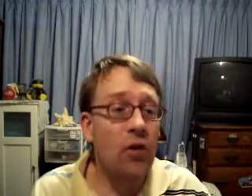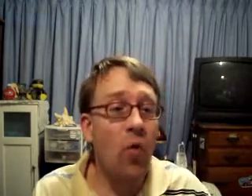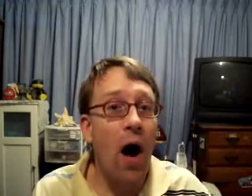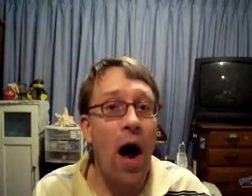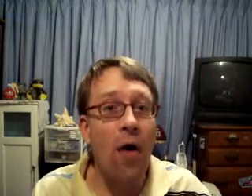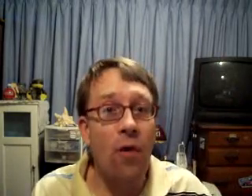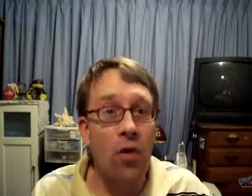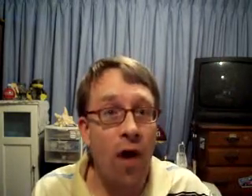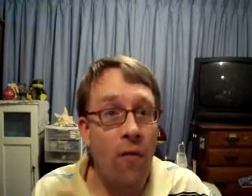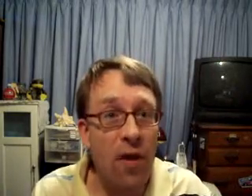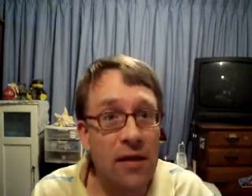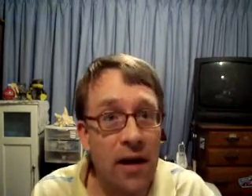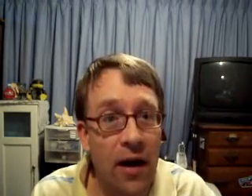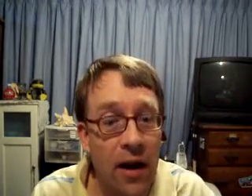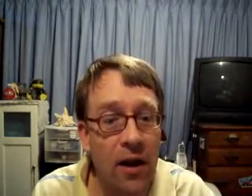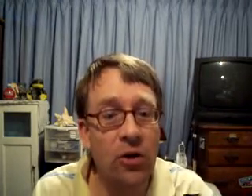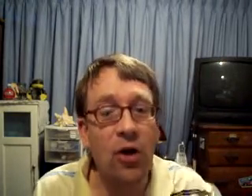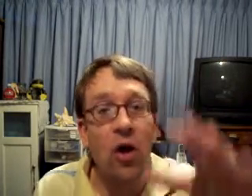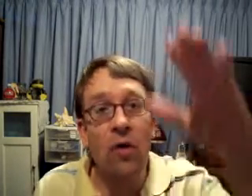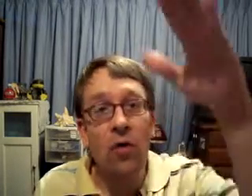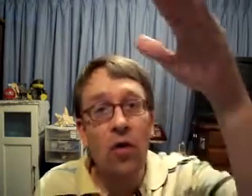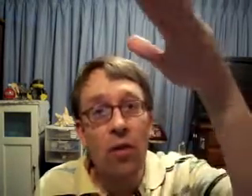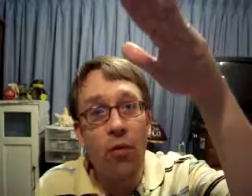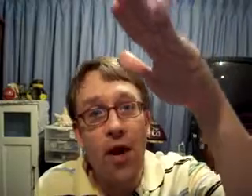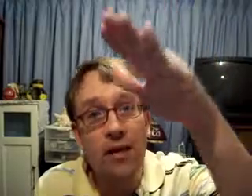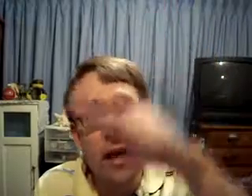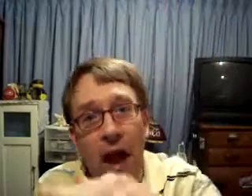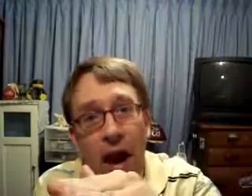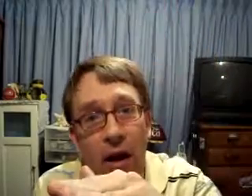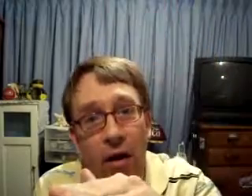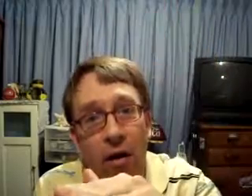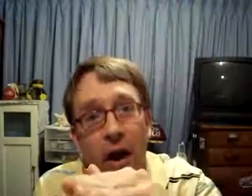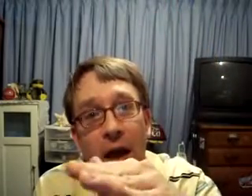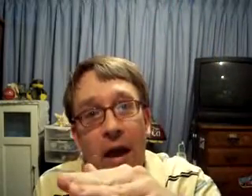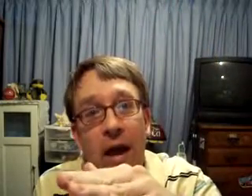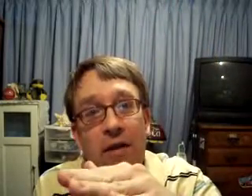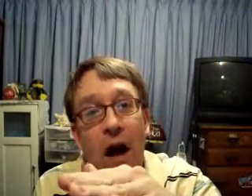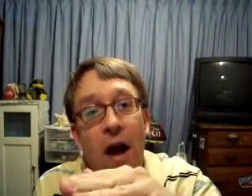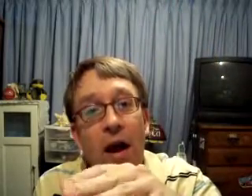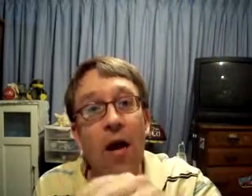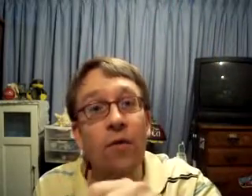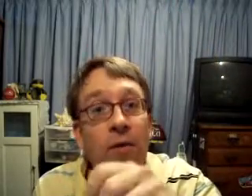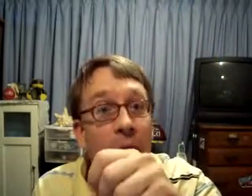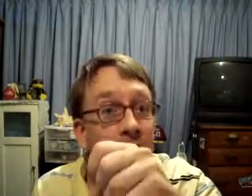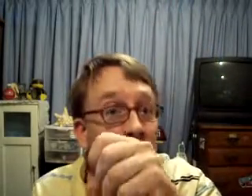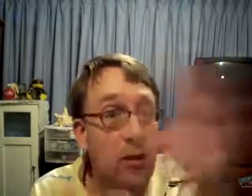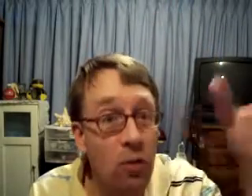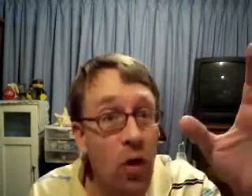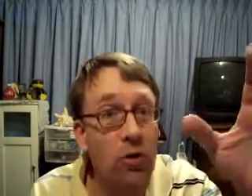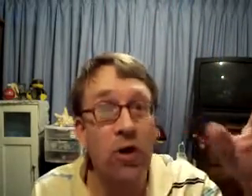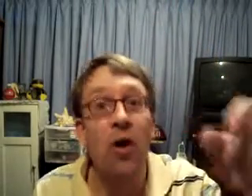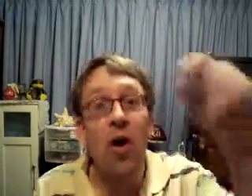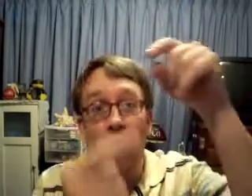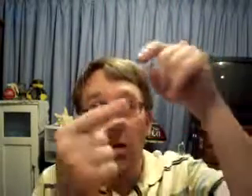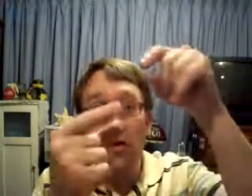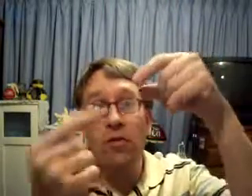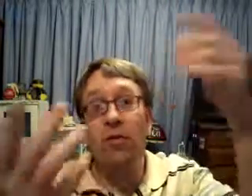That's why when you have a piston and engine, if you compress the air, it gets hot enough to make an explosion. Which,